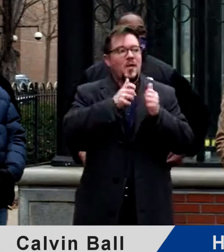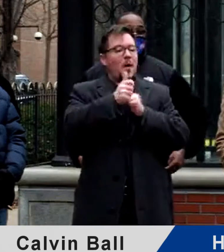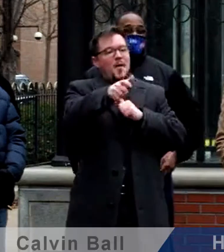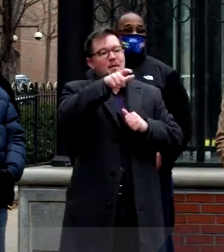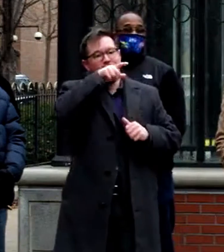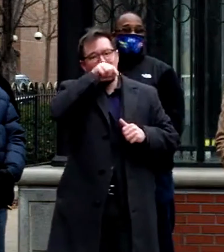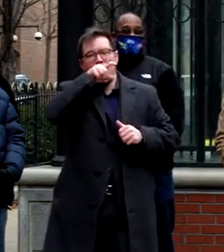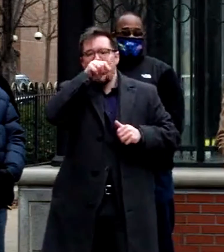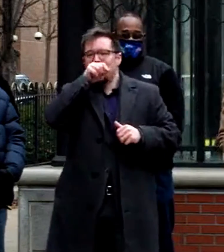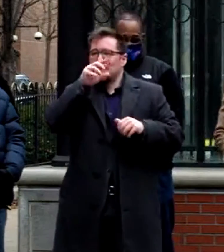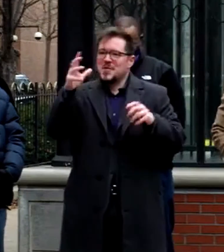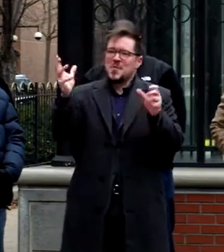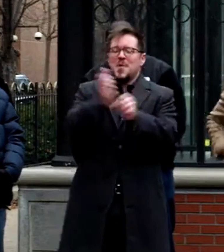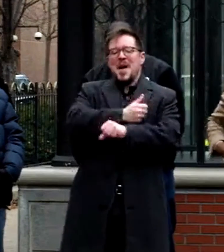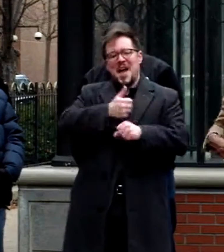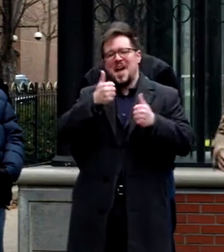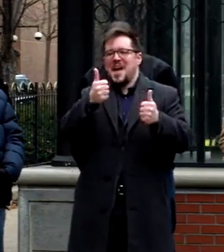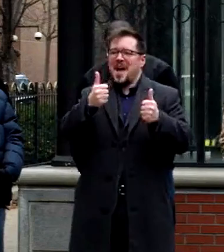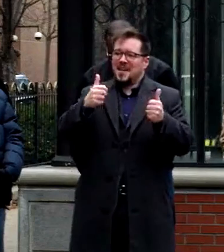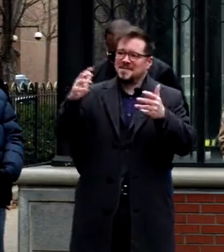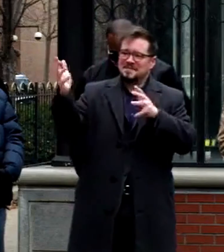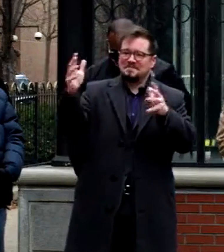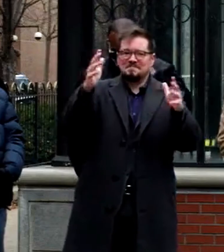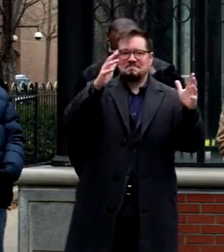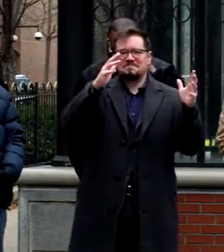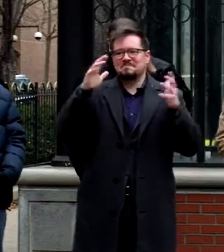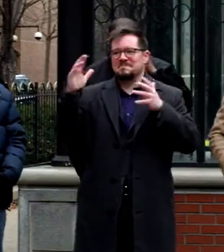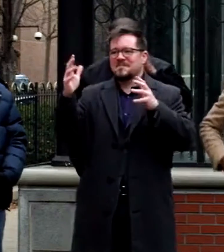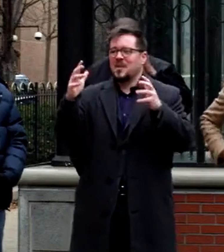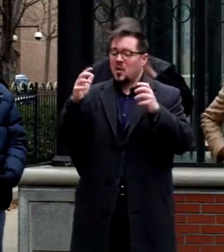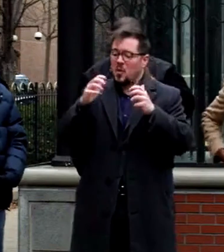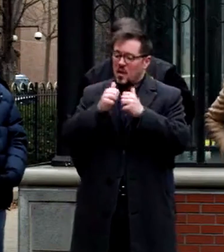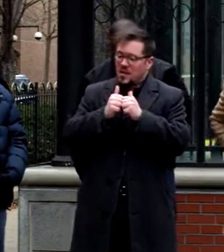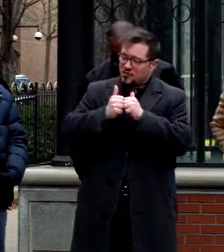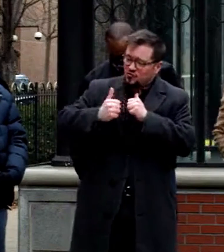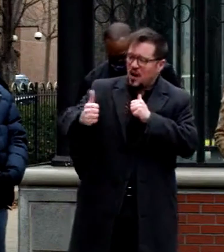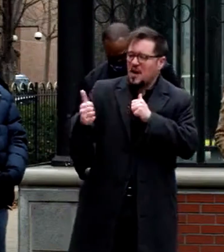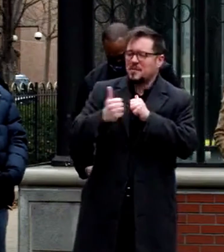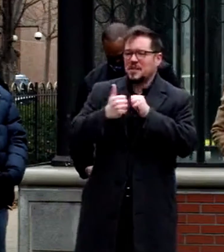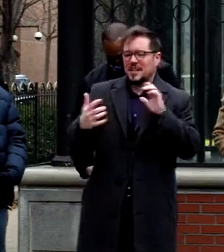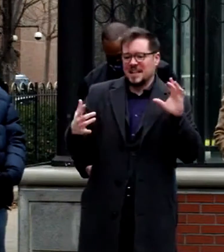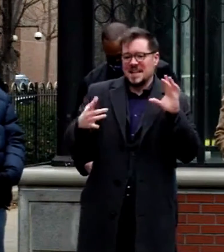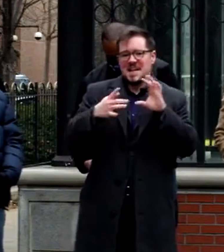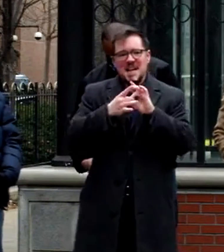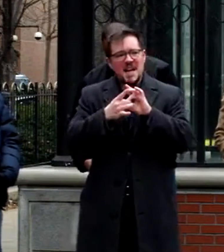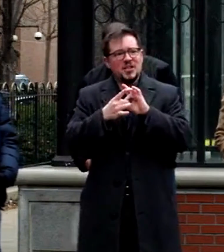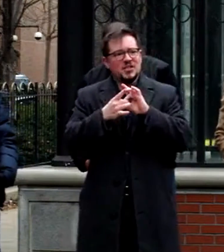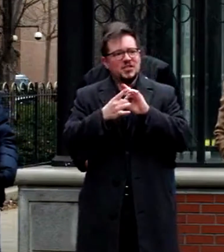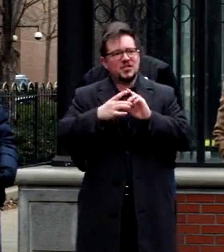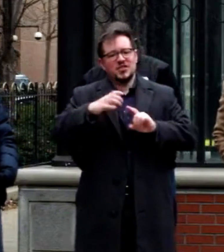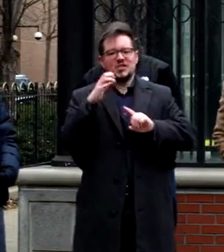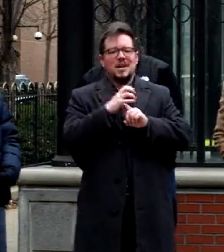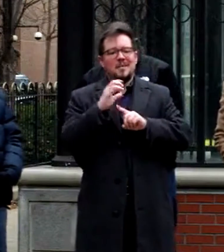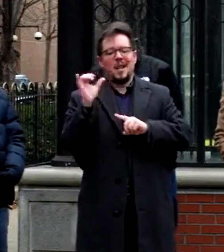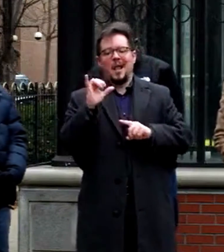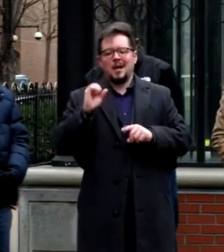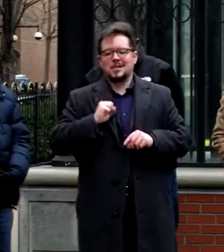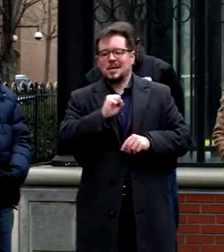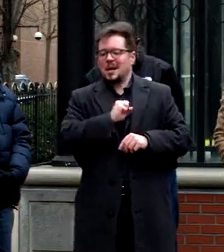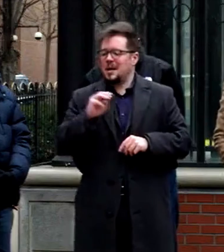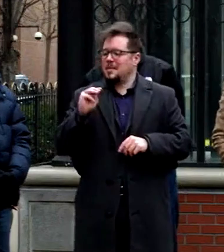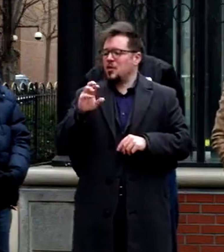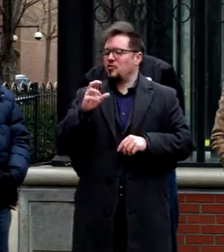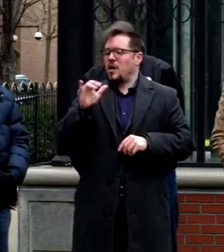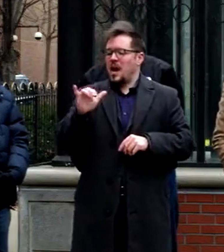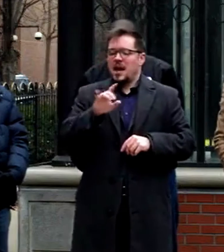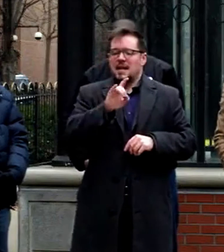win with transportation and connection champions like Senator McCray, Delegate